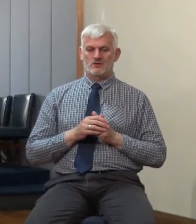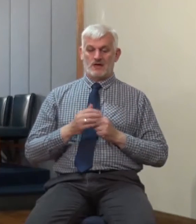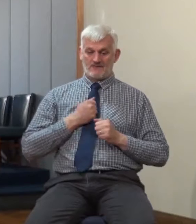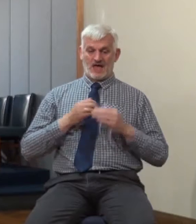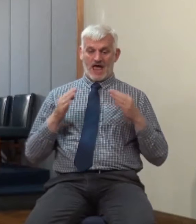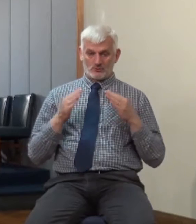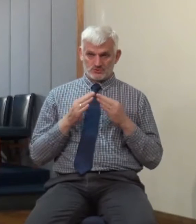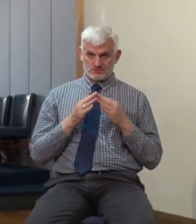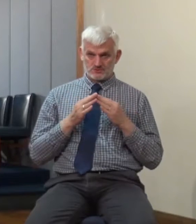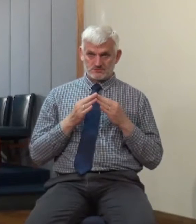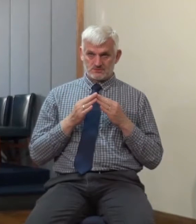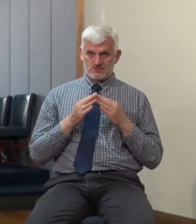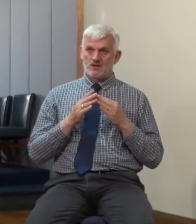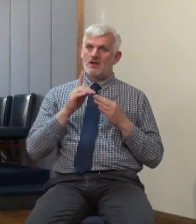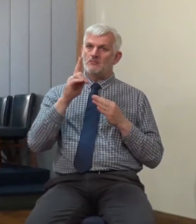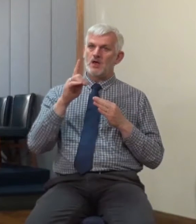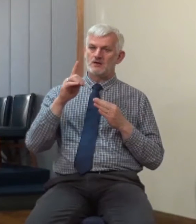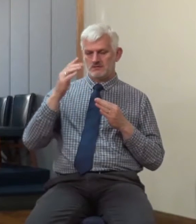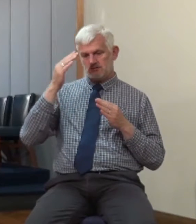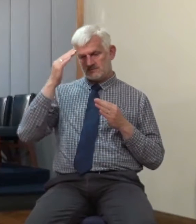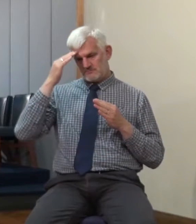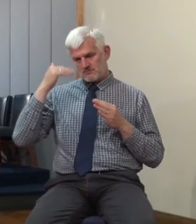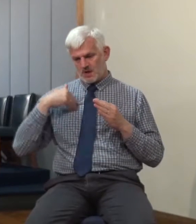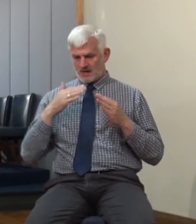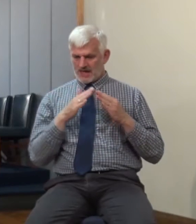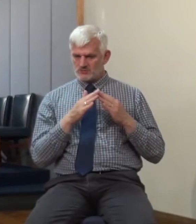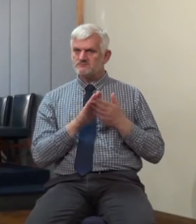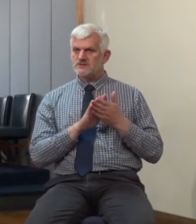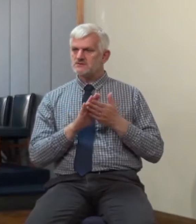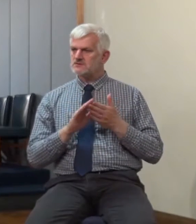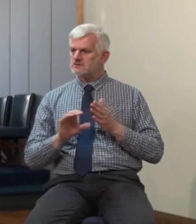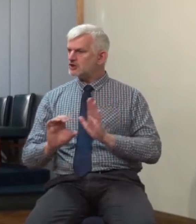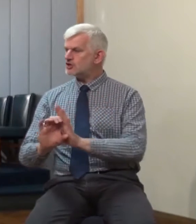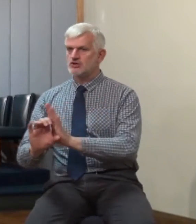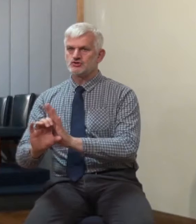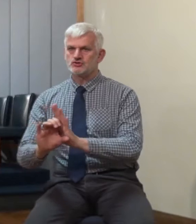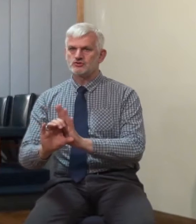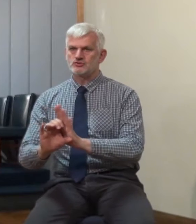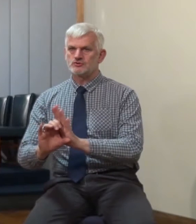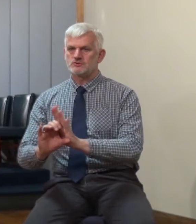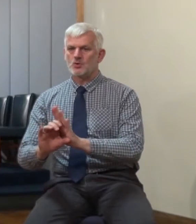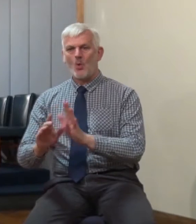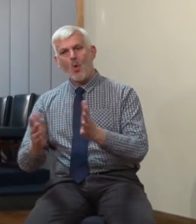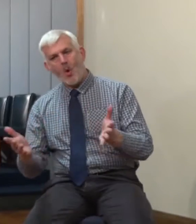will our church all the individual lives of the Christians or my life go